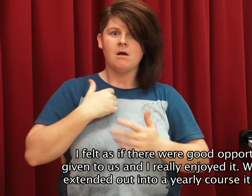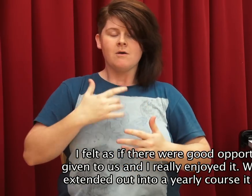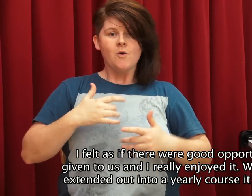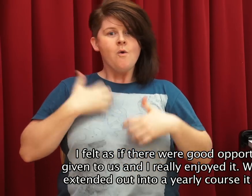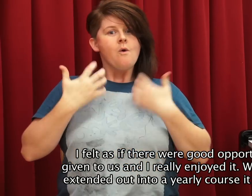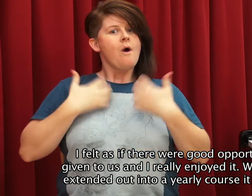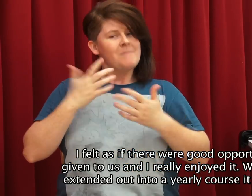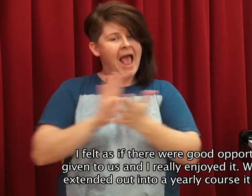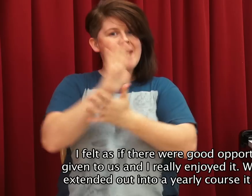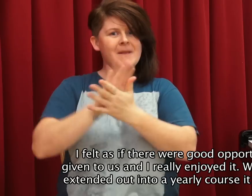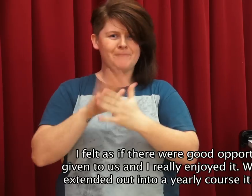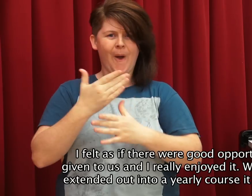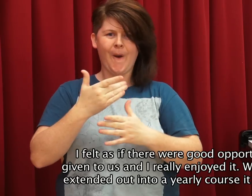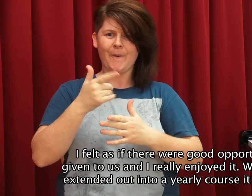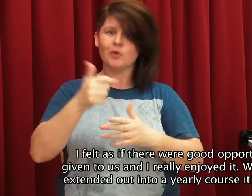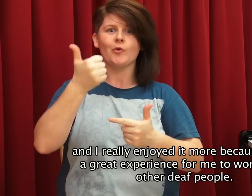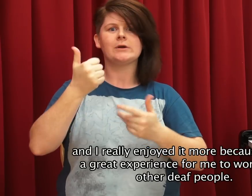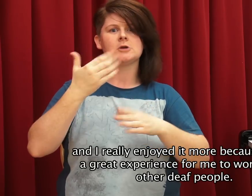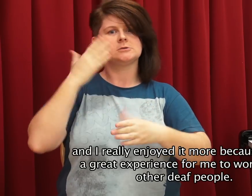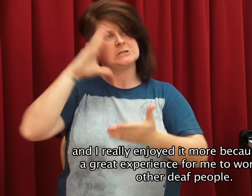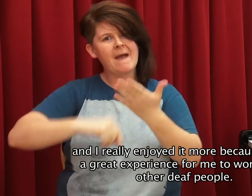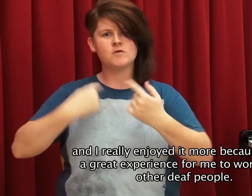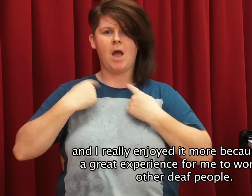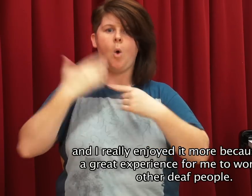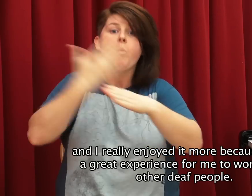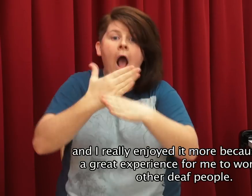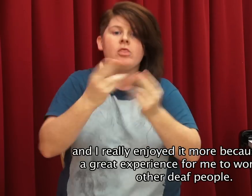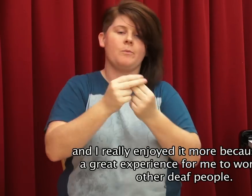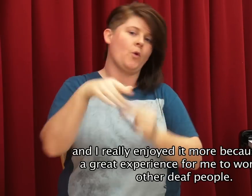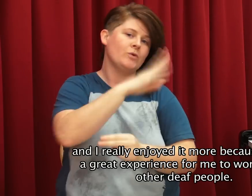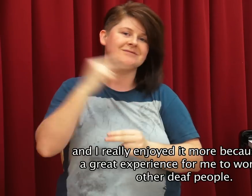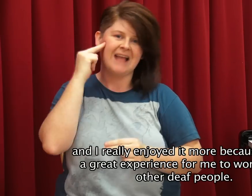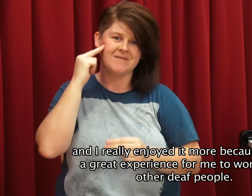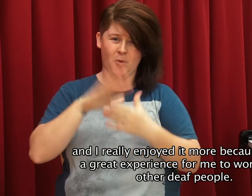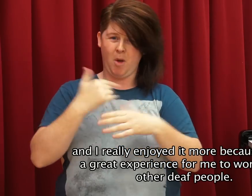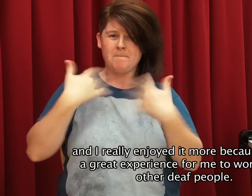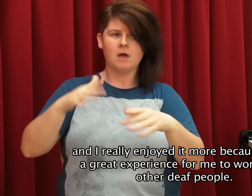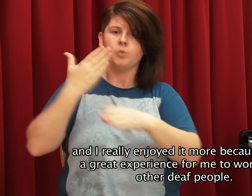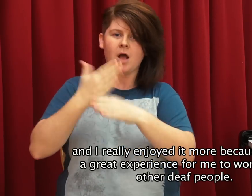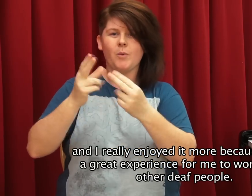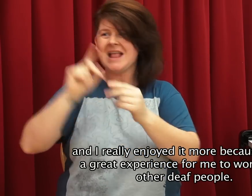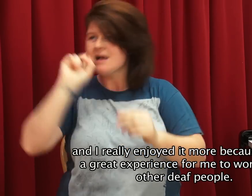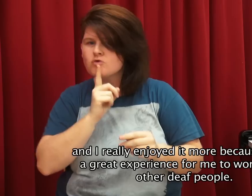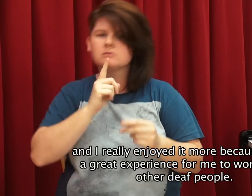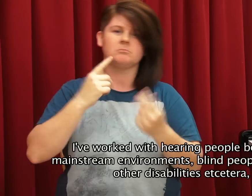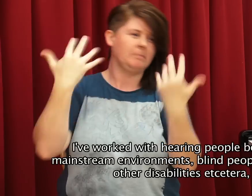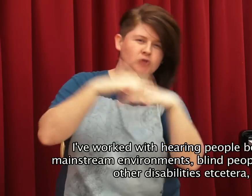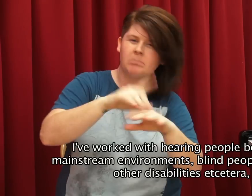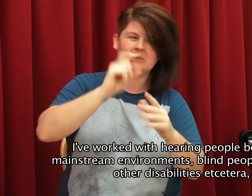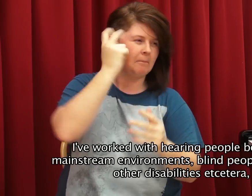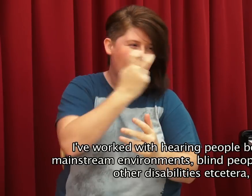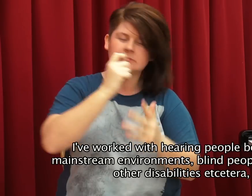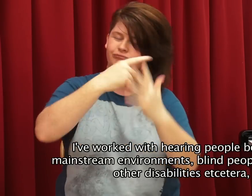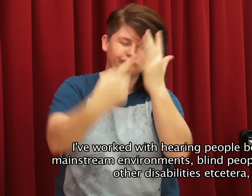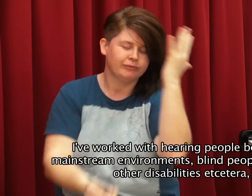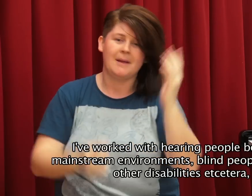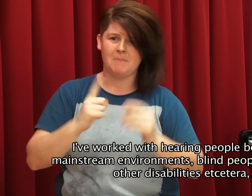course, it was great and I really enjoyed it more because it was a great experience for me to work with other Deaf people. I've worked with hearing